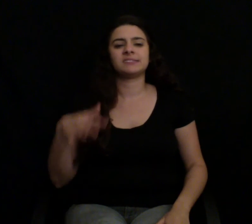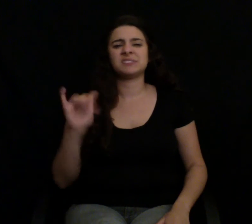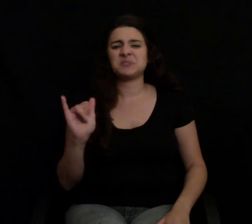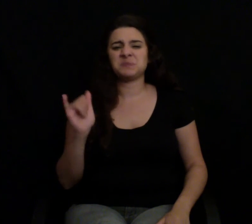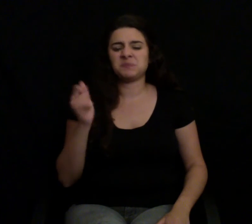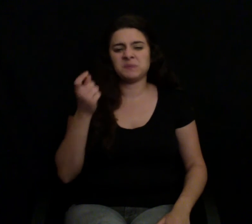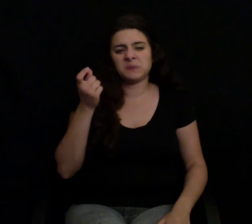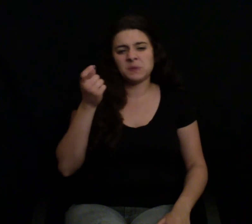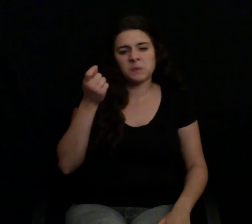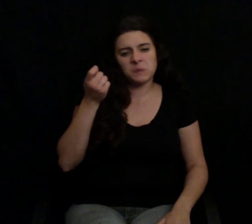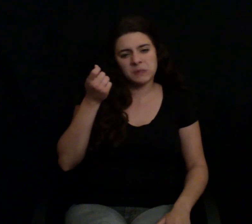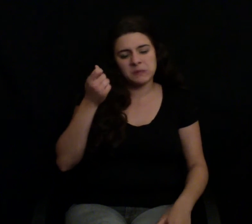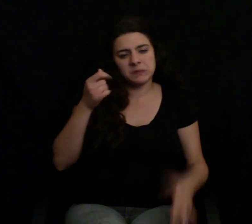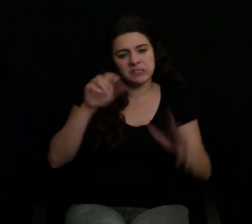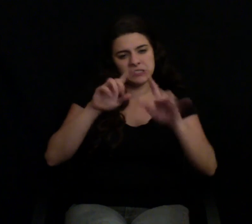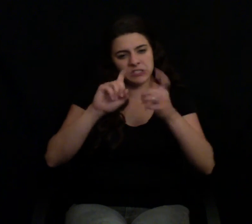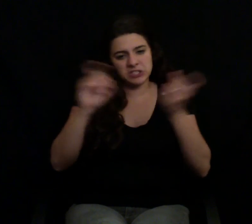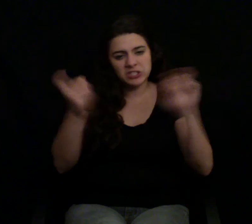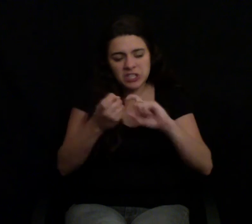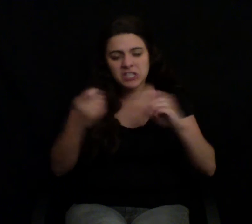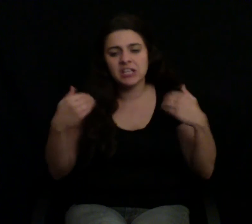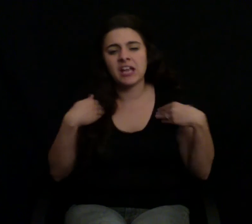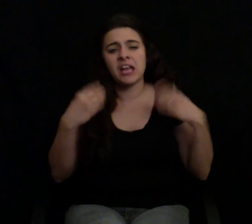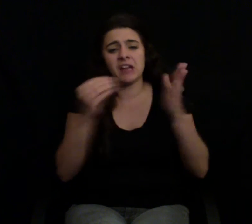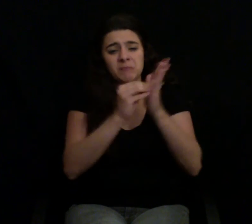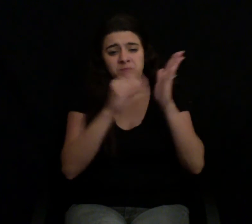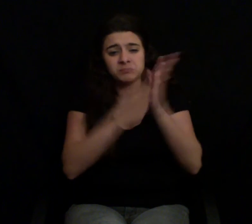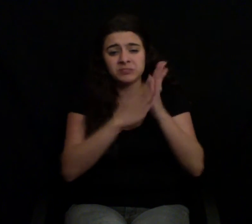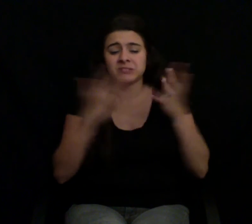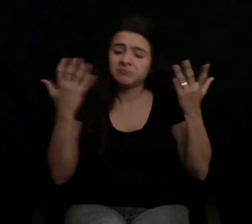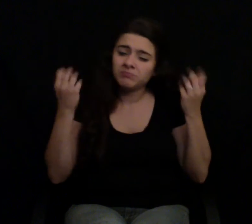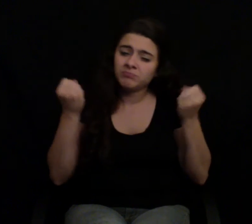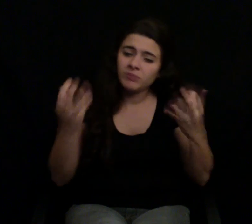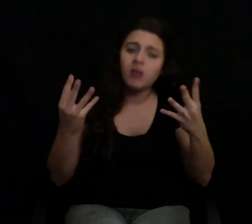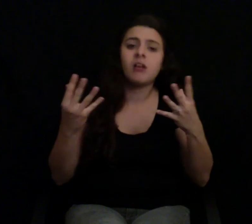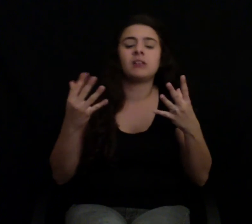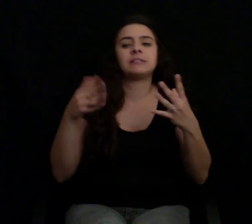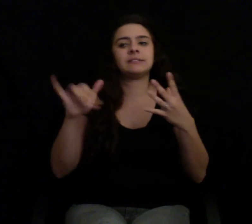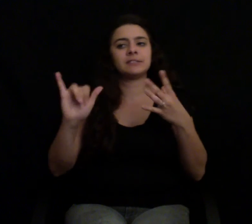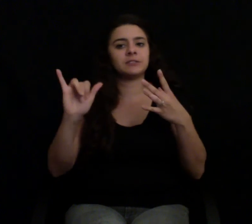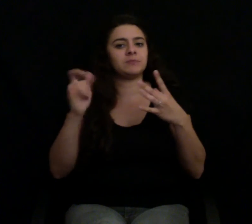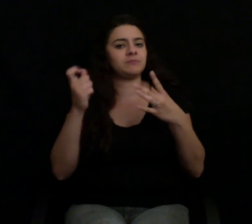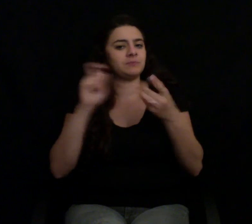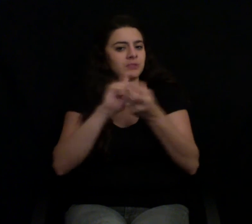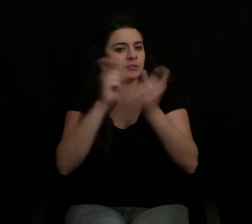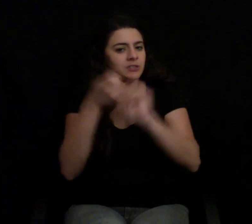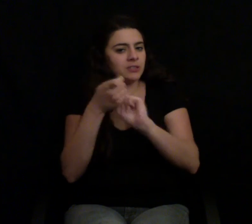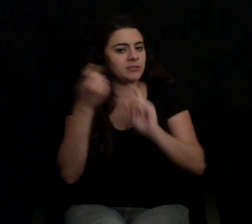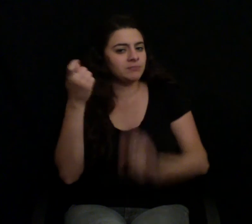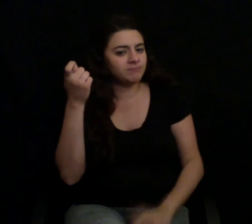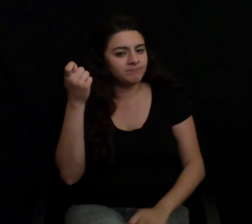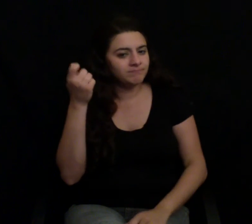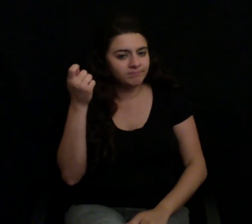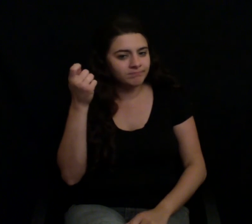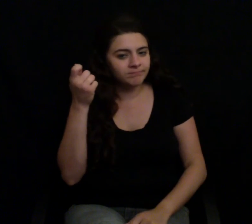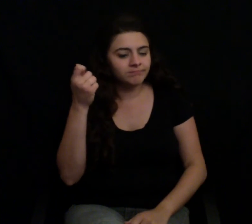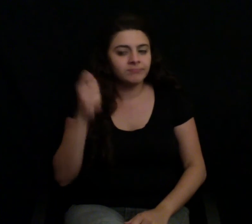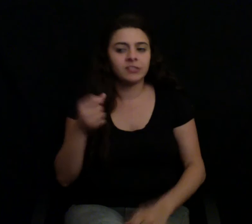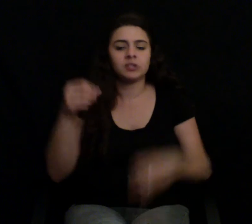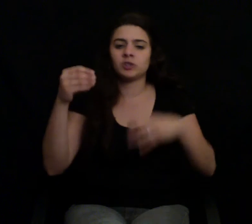getting new labels, and marketers are coming up with new ways in order to sell us things, but aren't really being honest with us. And so,